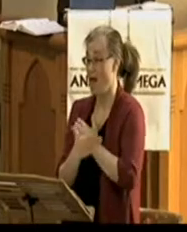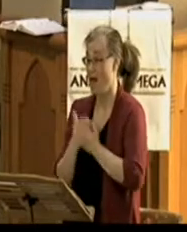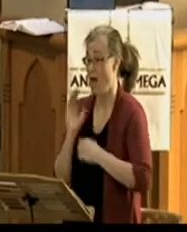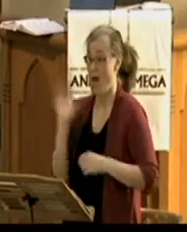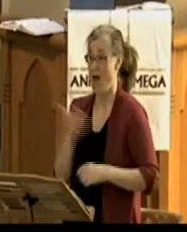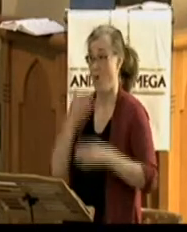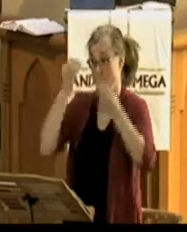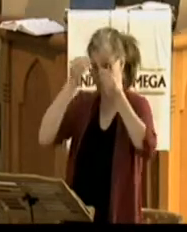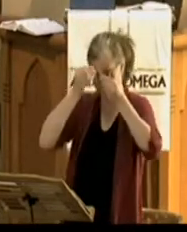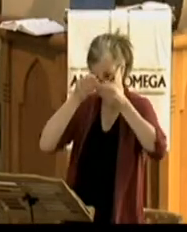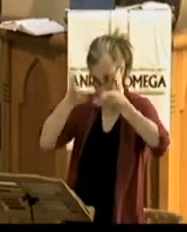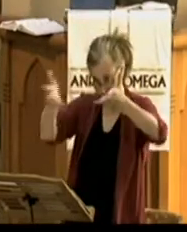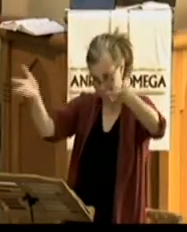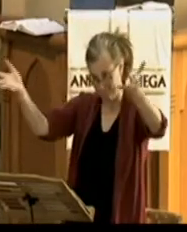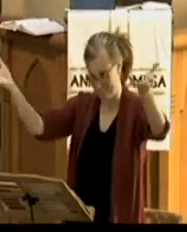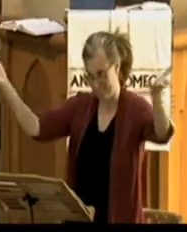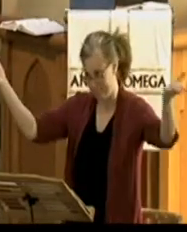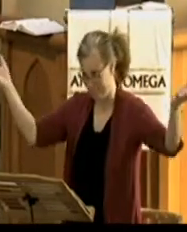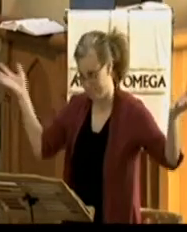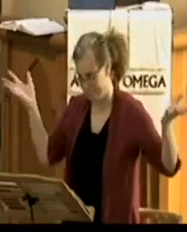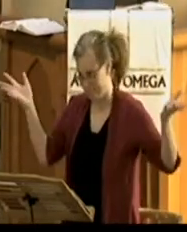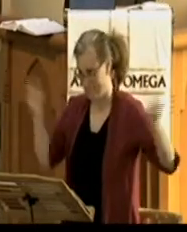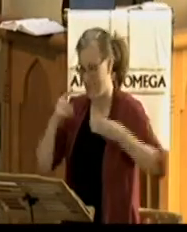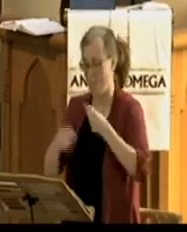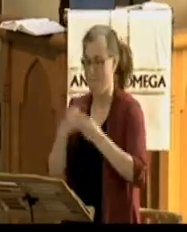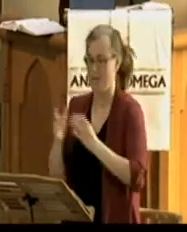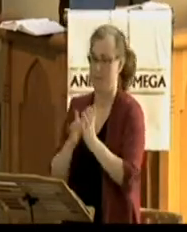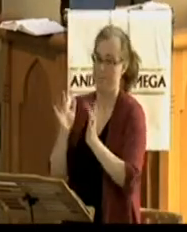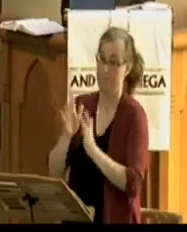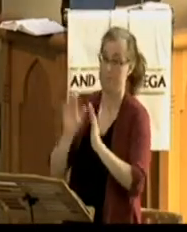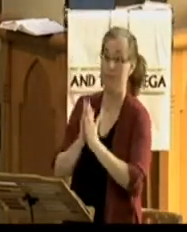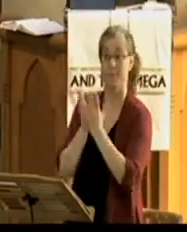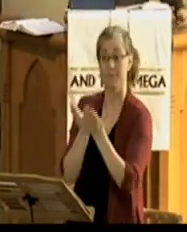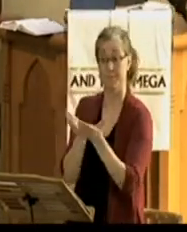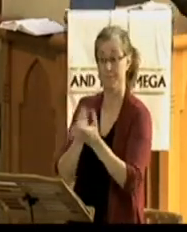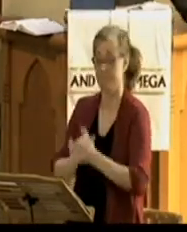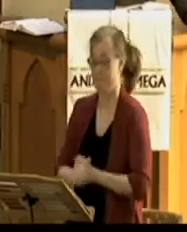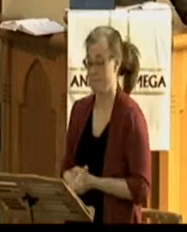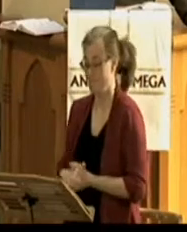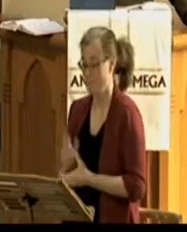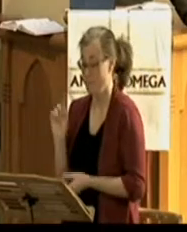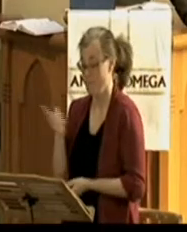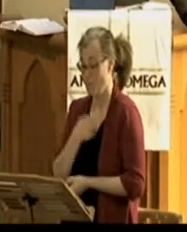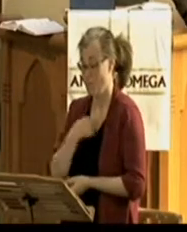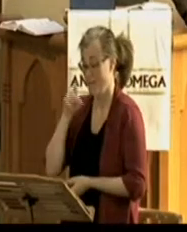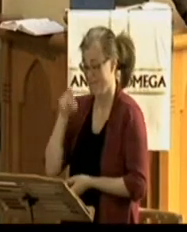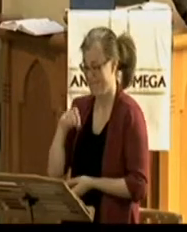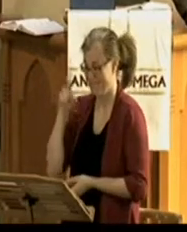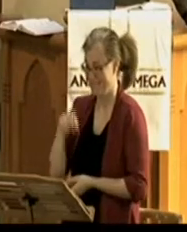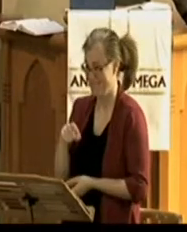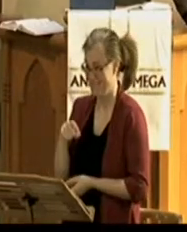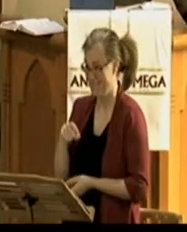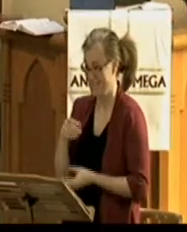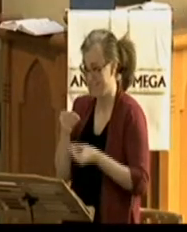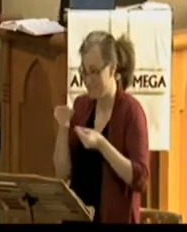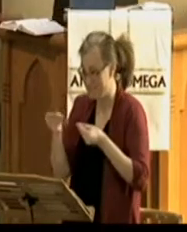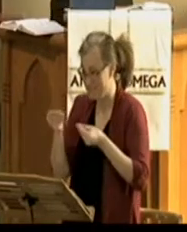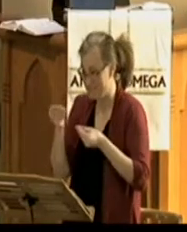memorizing the scripture passage by passage and feed that to others bit by bit. Not to make them have to swallow the whole